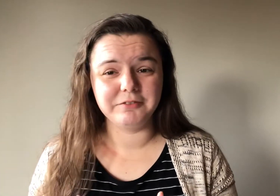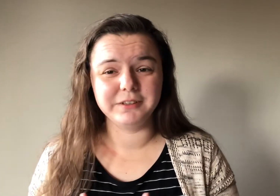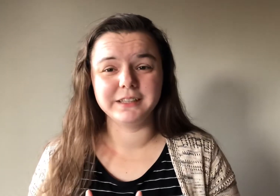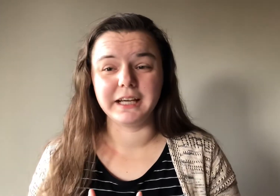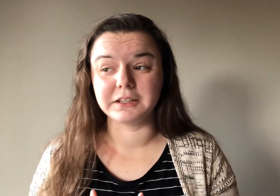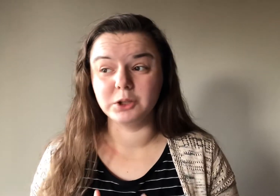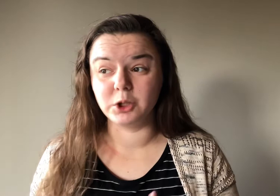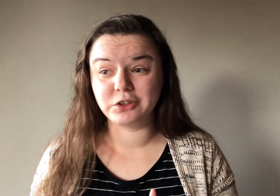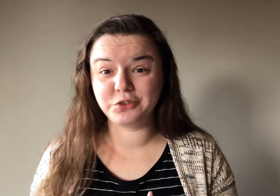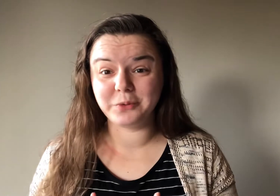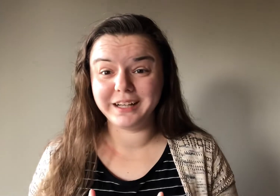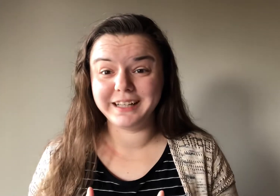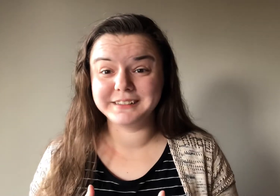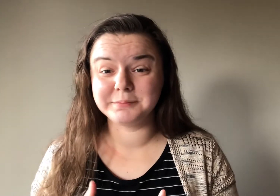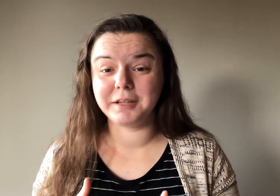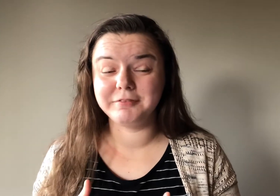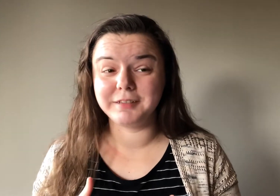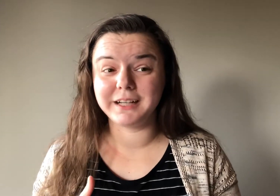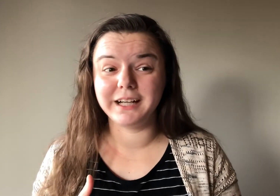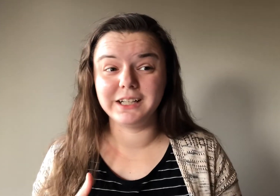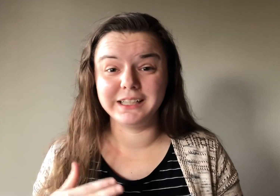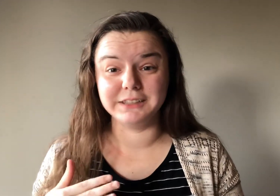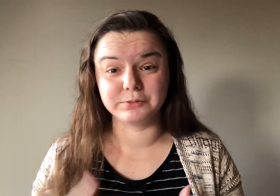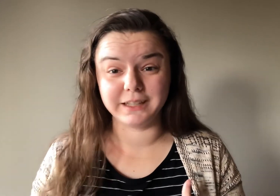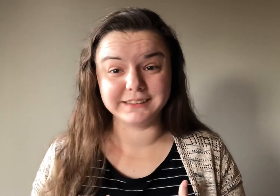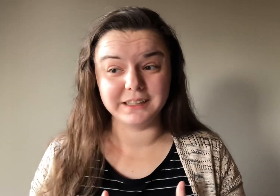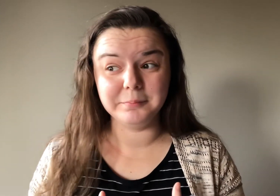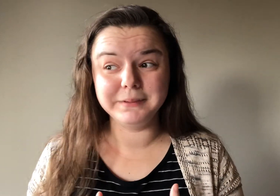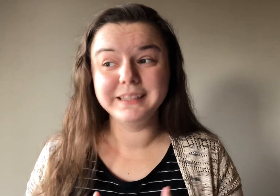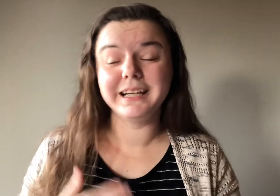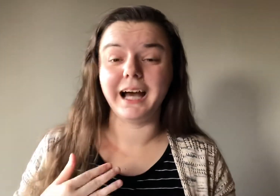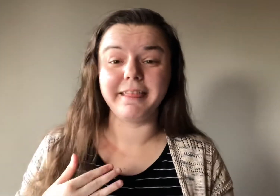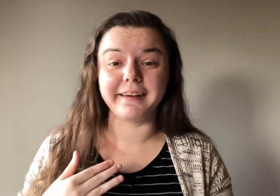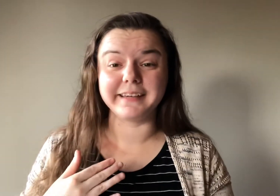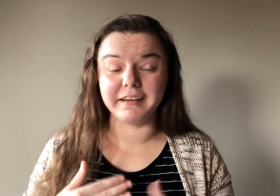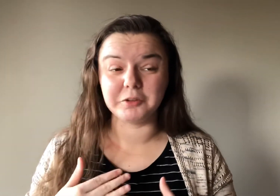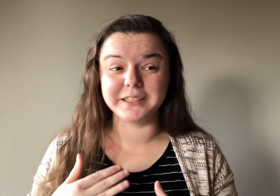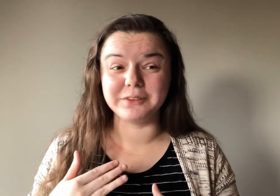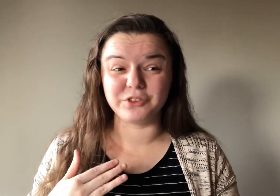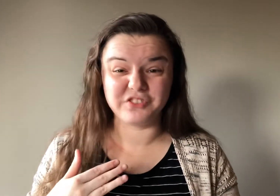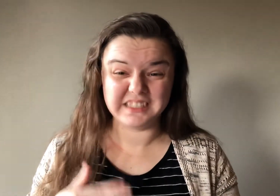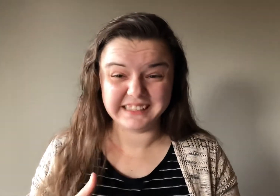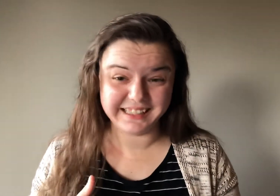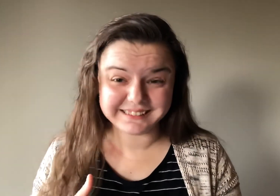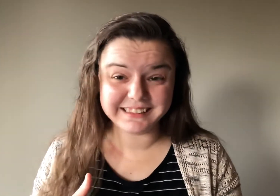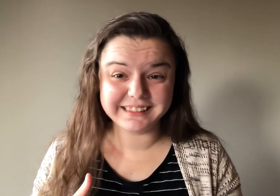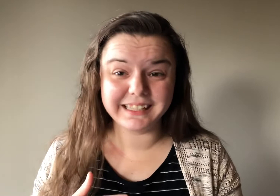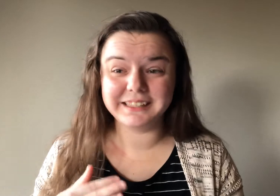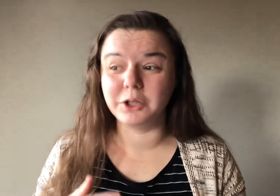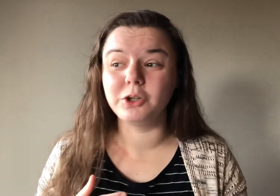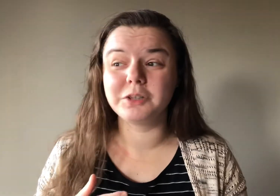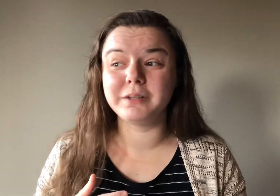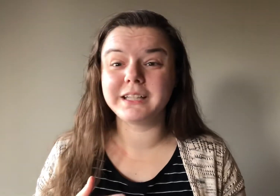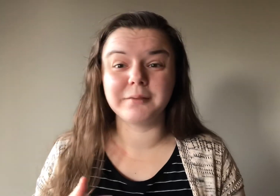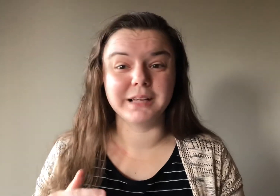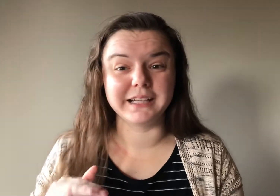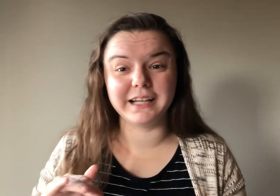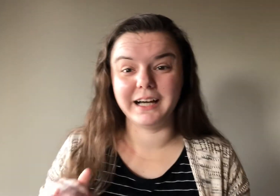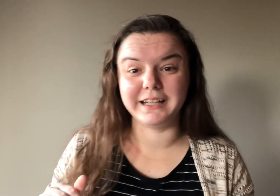I feel like looks wise, my favorite era is Rise Up. I think everybody looks fantastic in that. The only one that I'm like kind